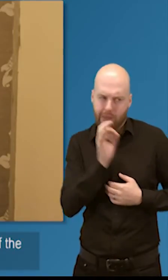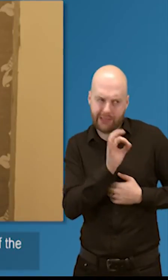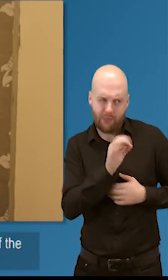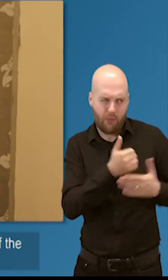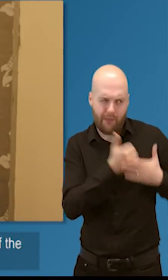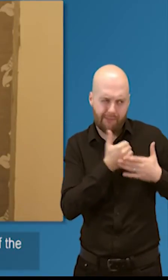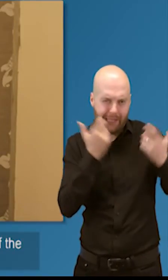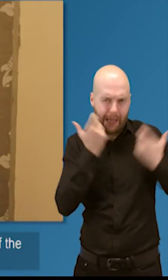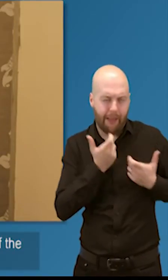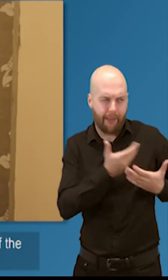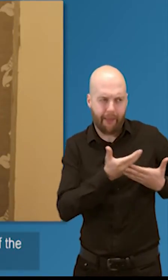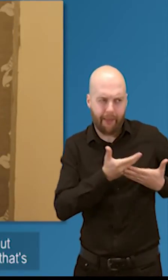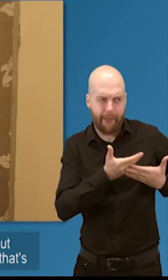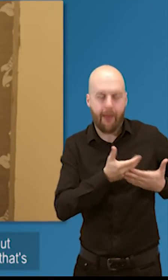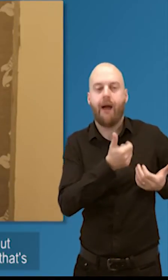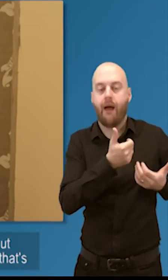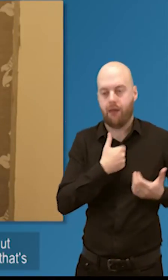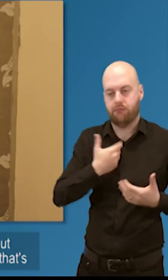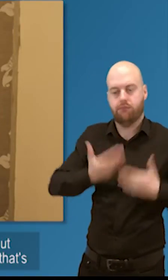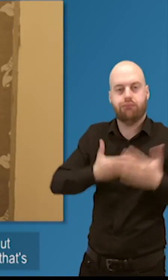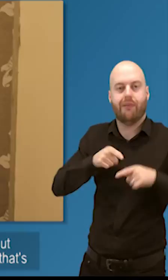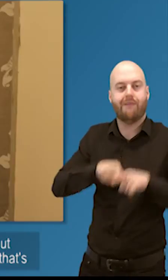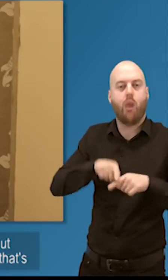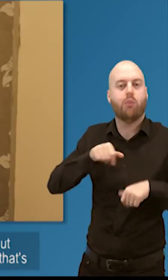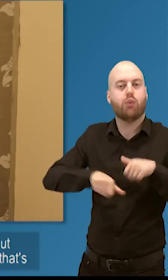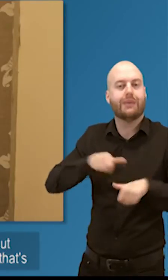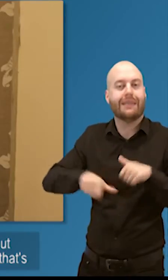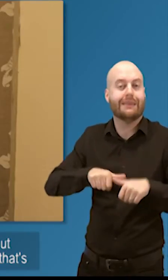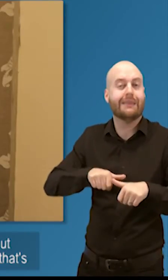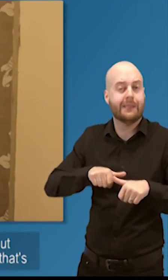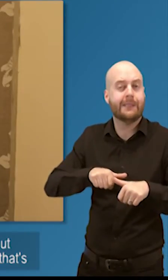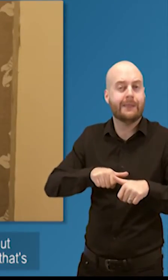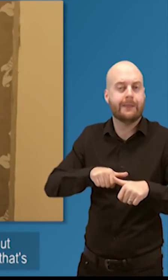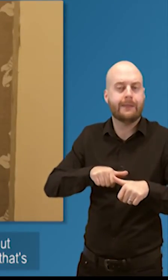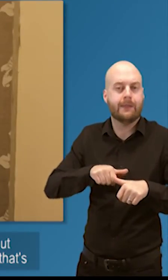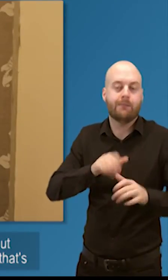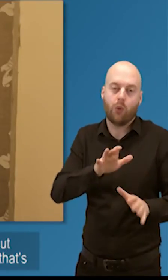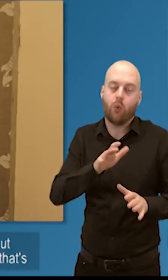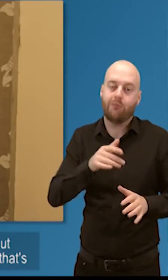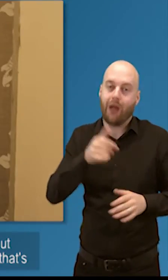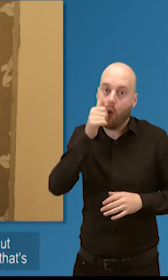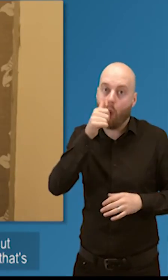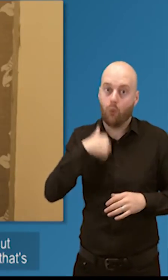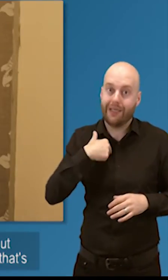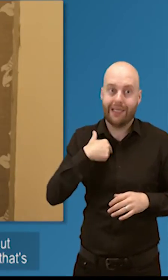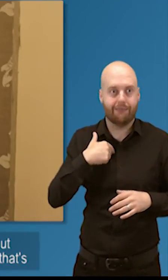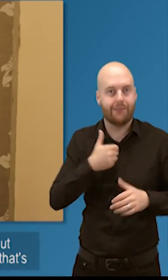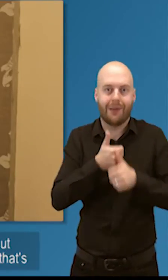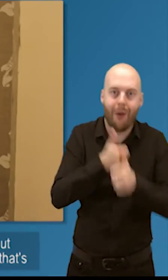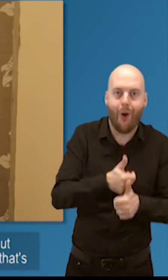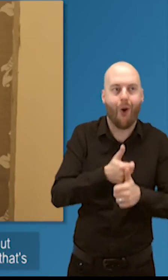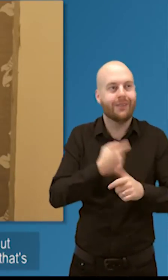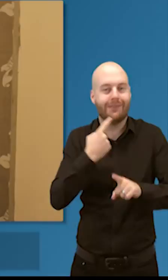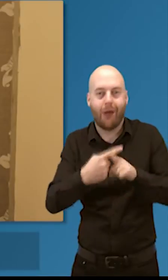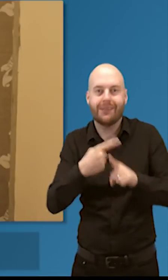and empowering areas as well please be very clear that when we do hear about something inappropriate we do we do take action